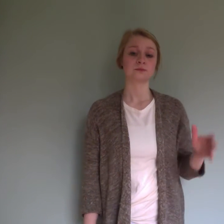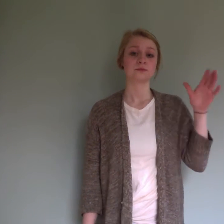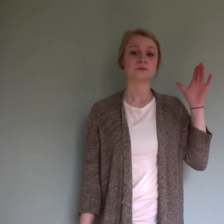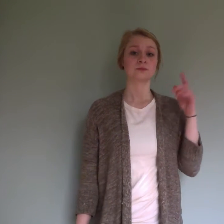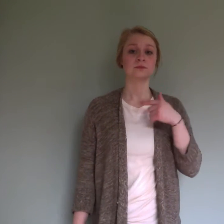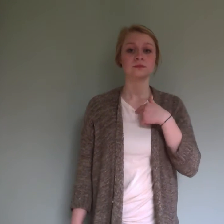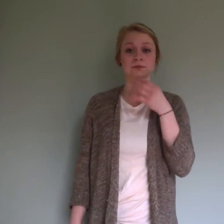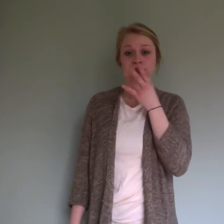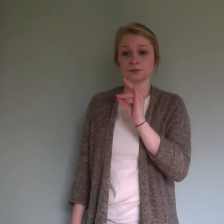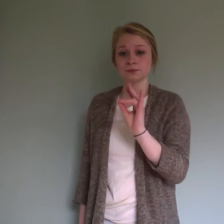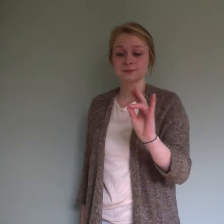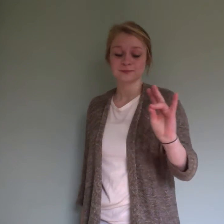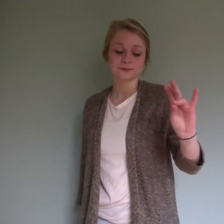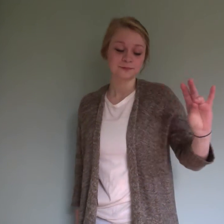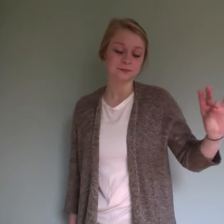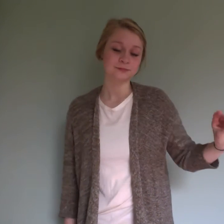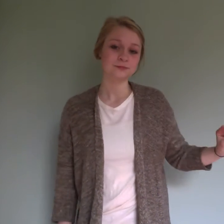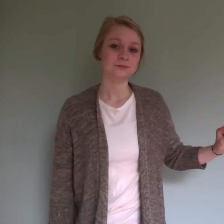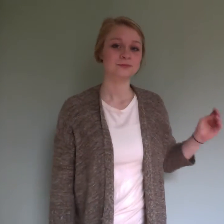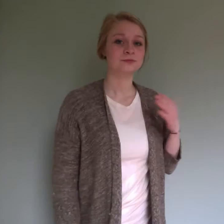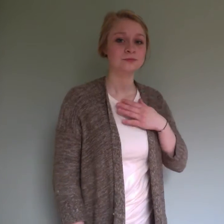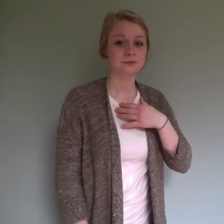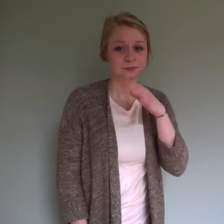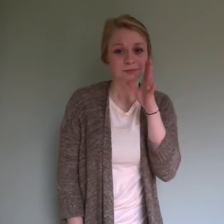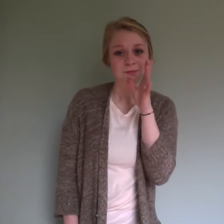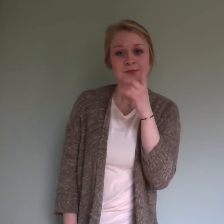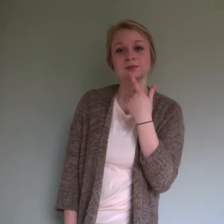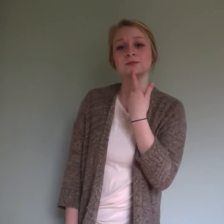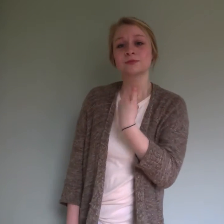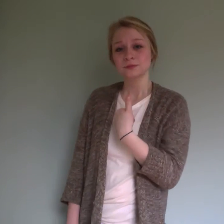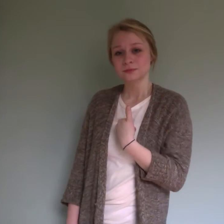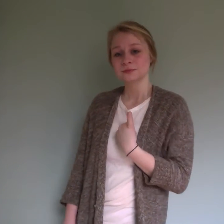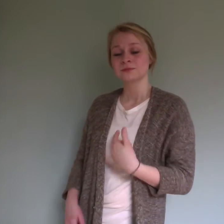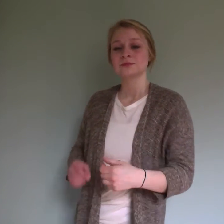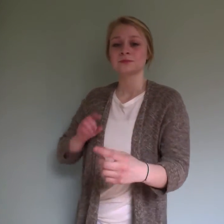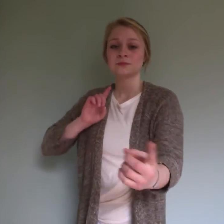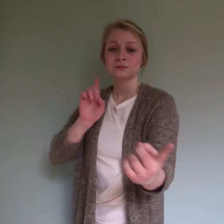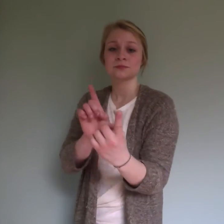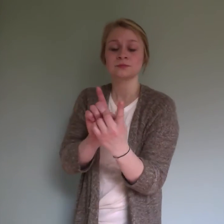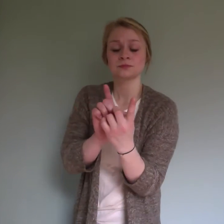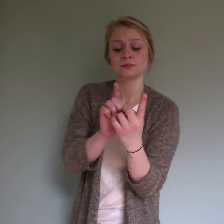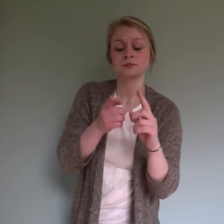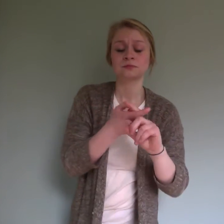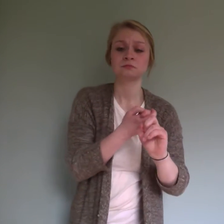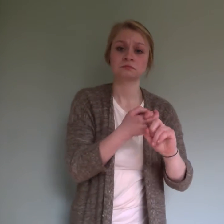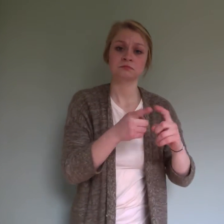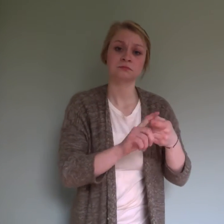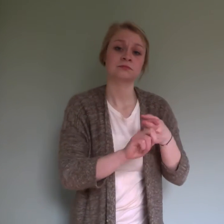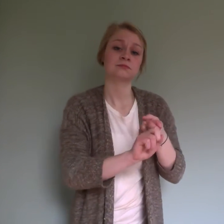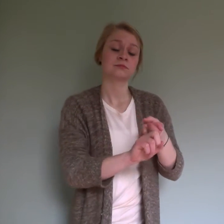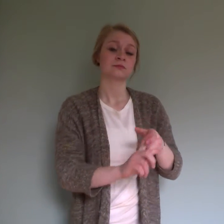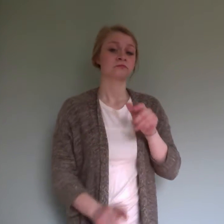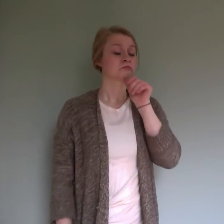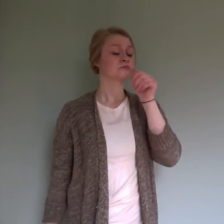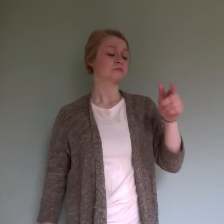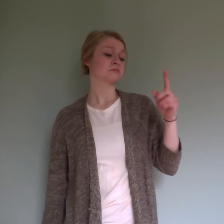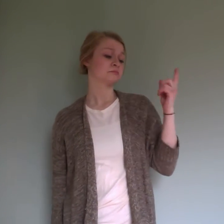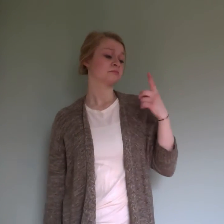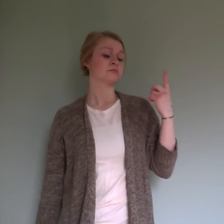Once I was 7 years old, my mama told me, go make yourself some friends or you'll be lonely